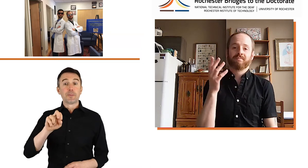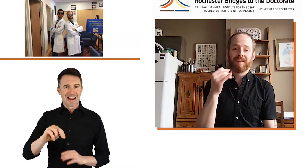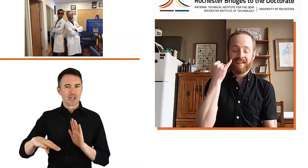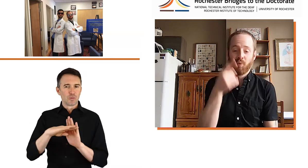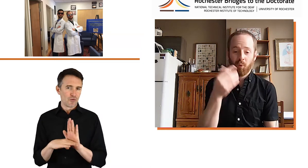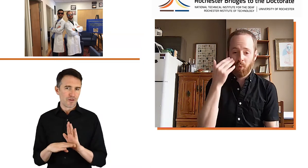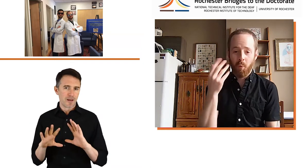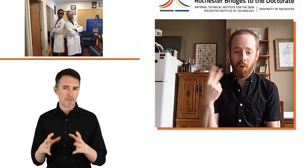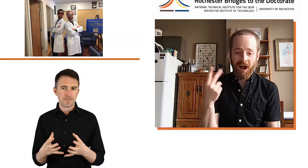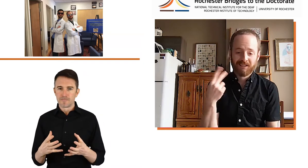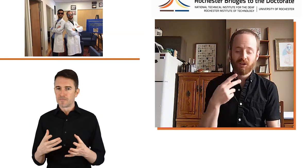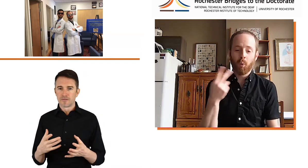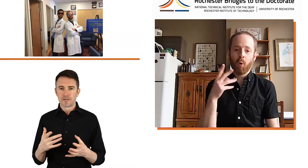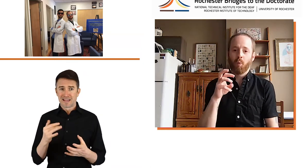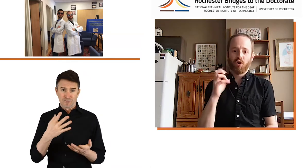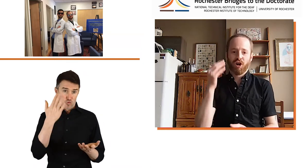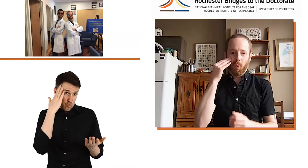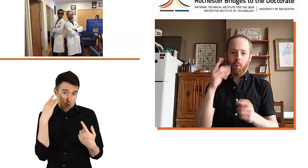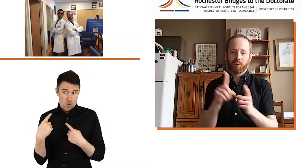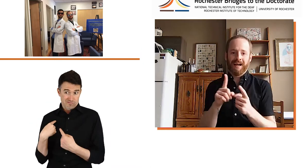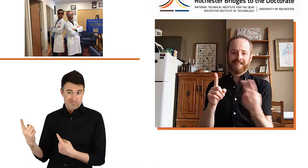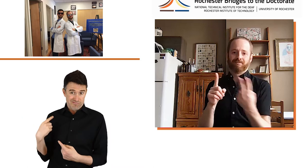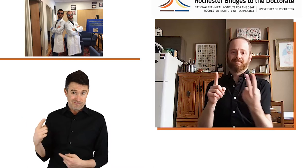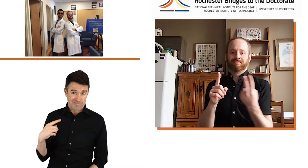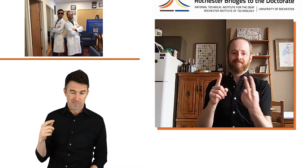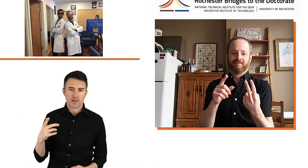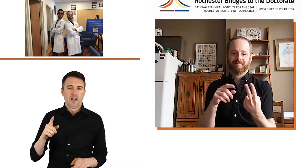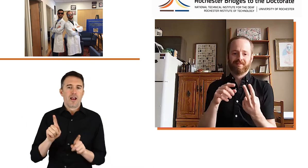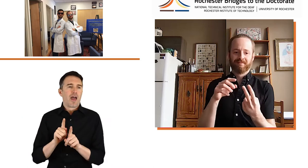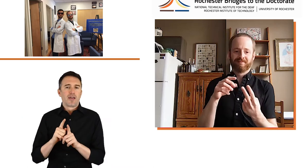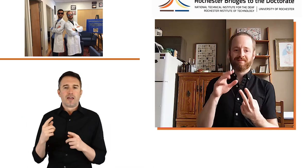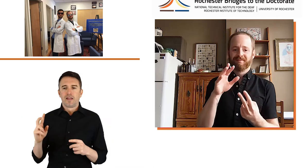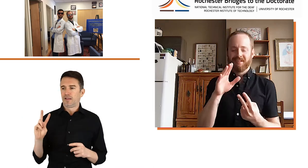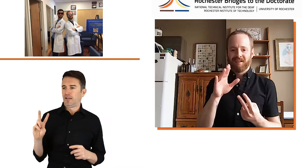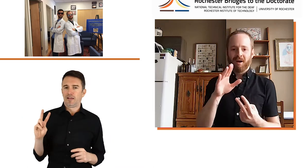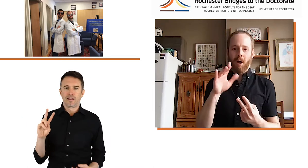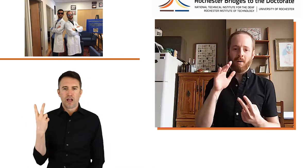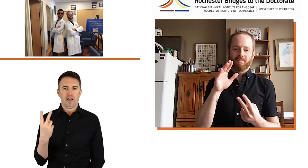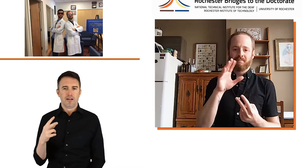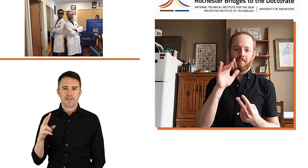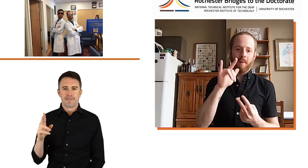to be there. And if you know us, you know that we were known as